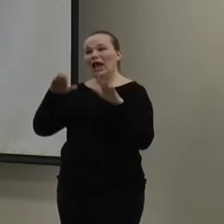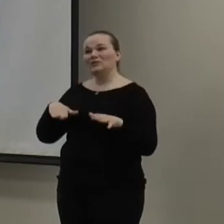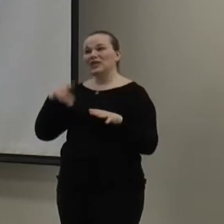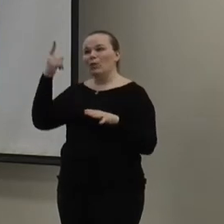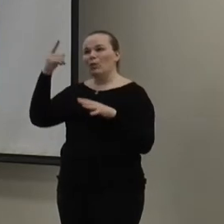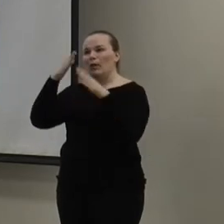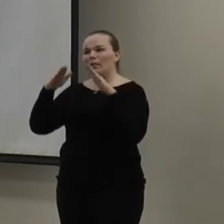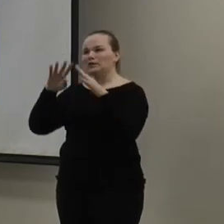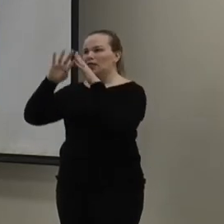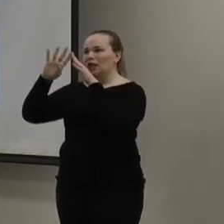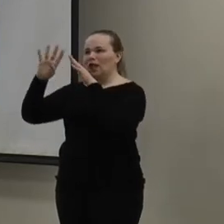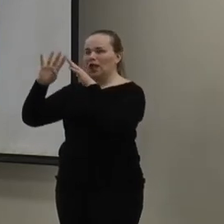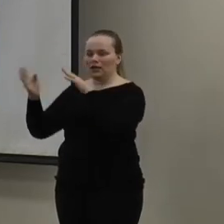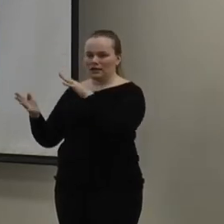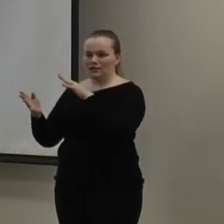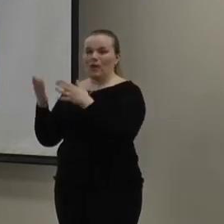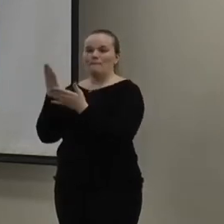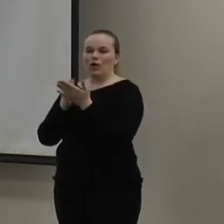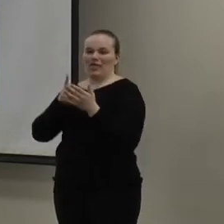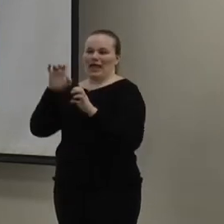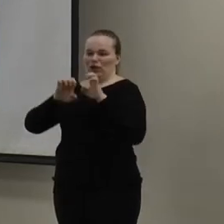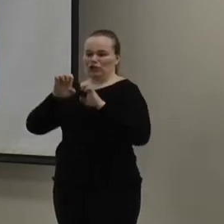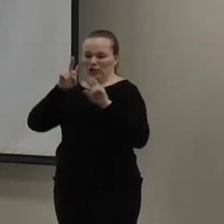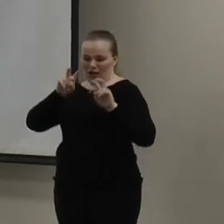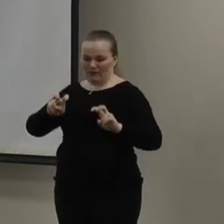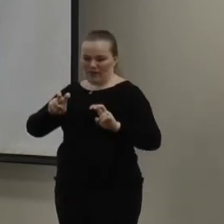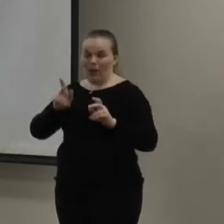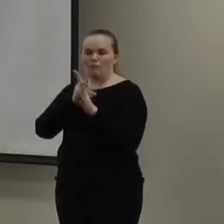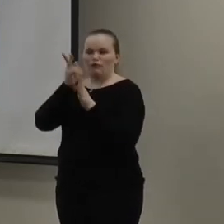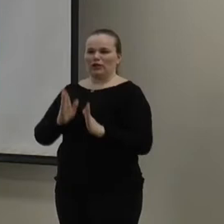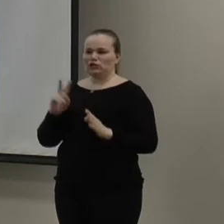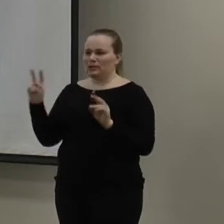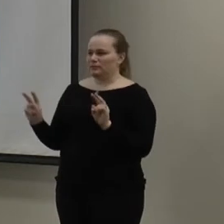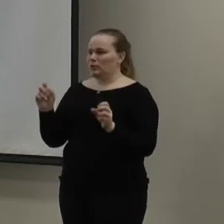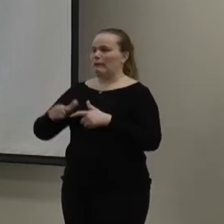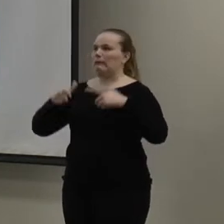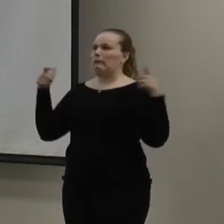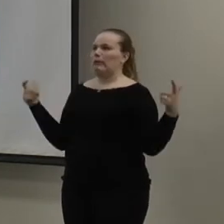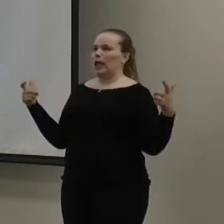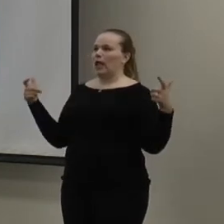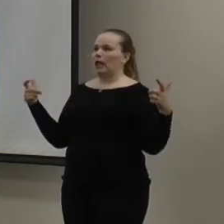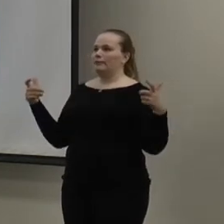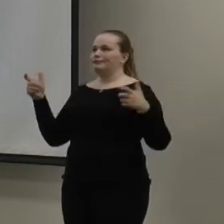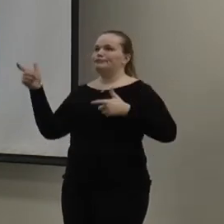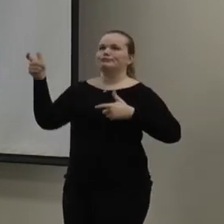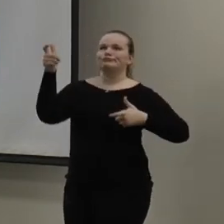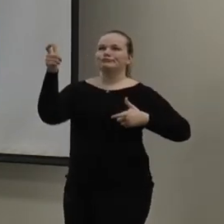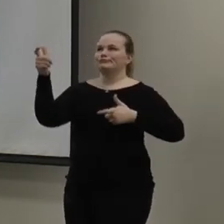So, as part of energy audits, professionals come in with a huge, big thermal